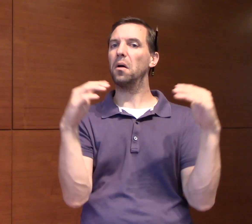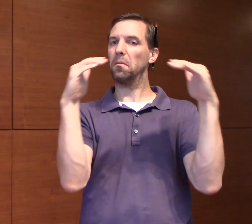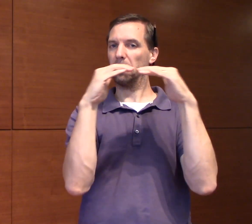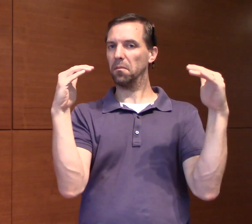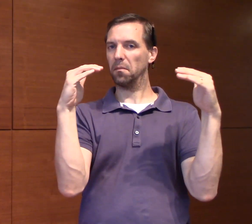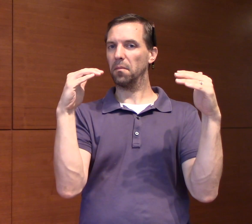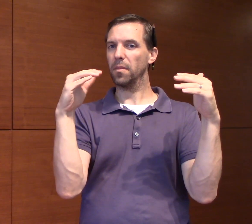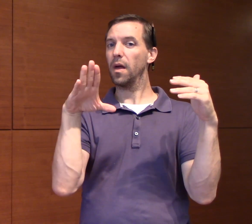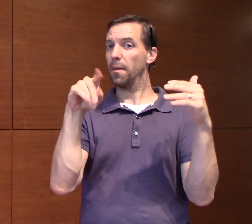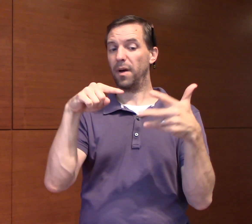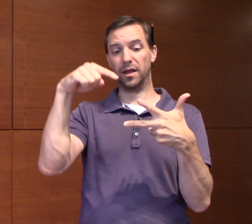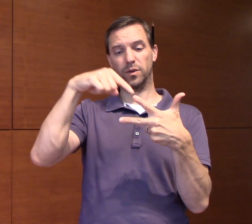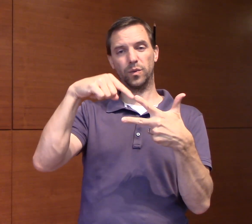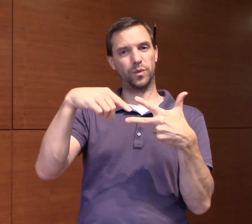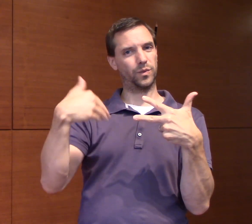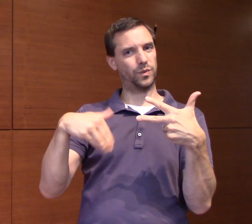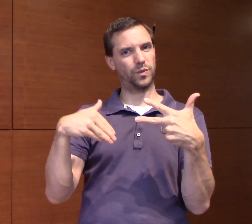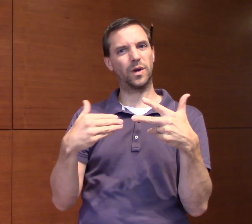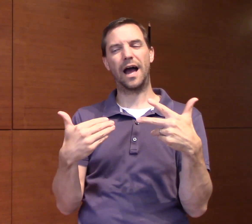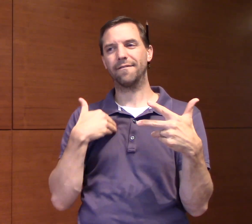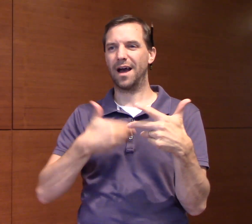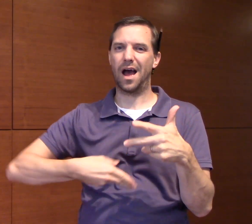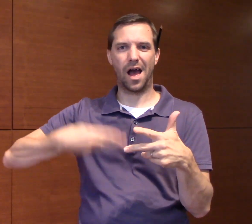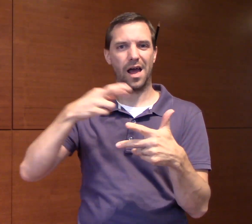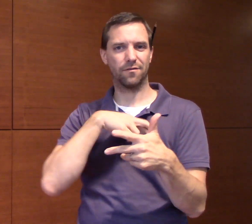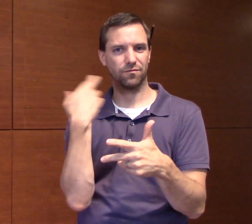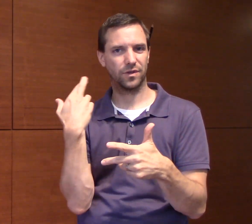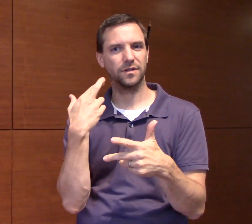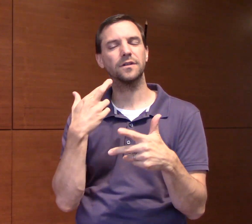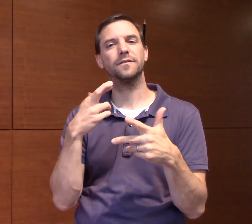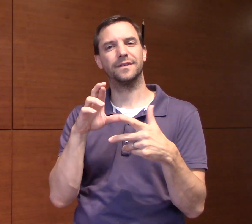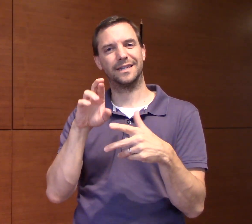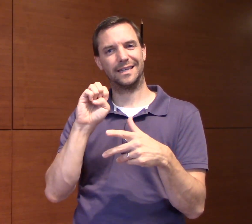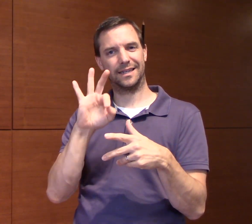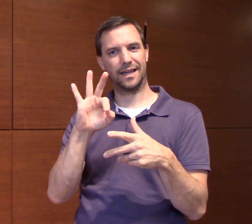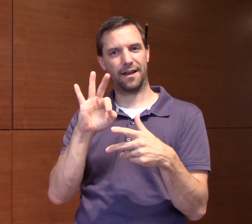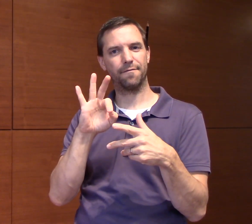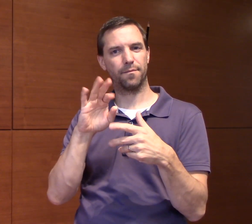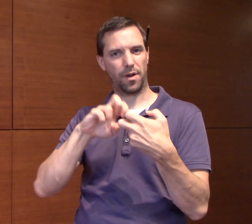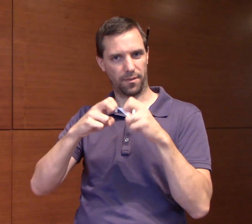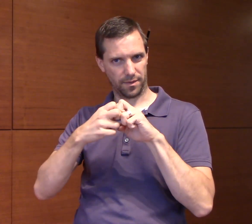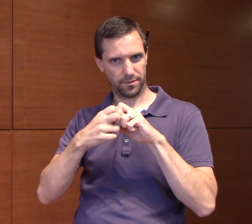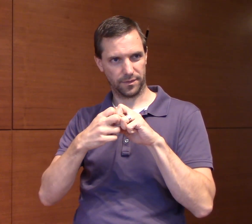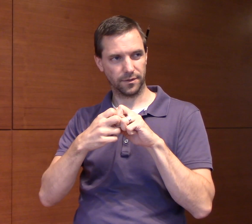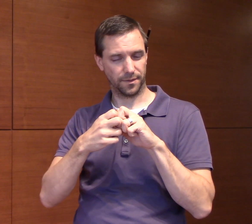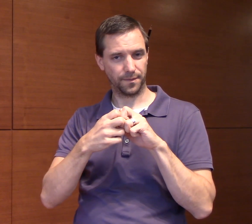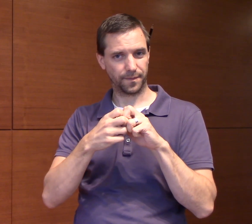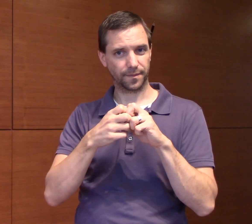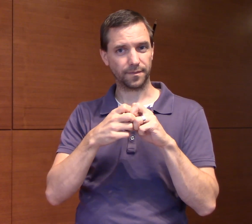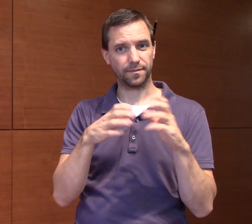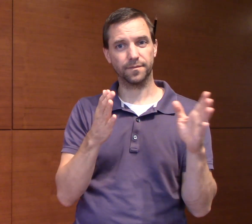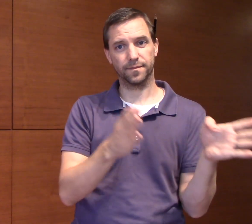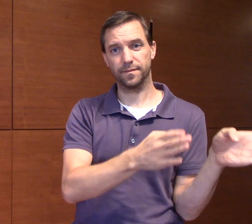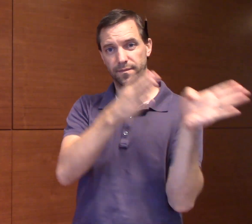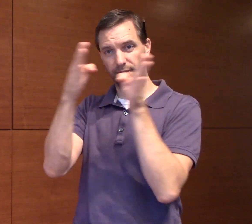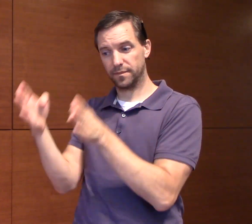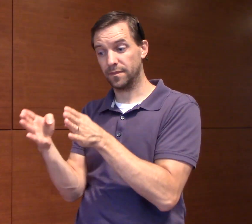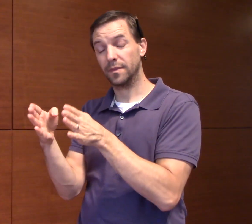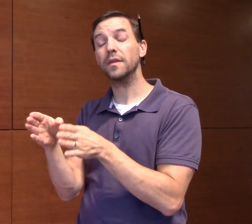So, what did we find? In the parent report part of the study, we found that the deaf native signers and the hearing children were performing